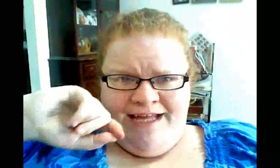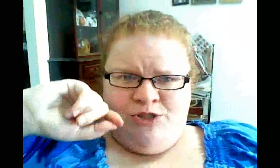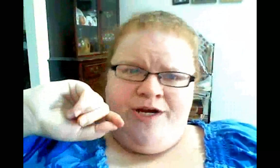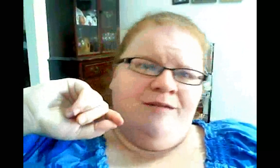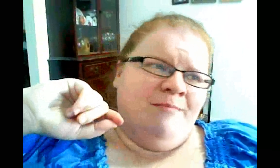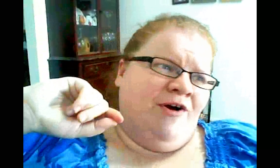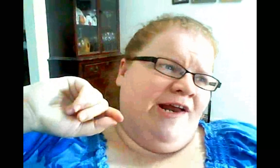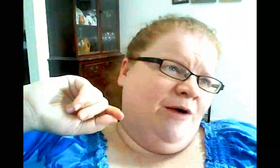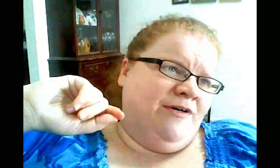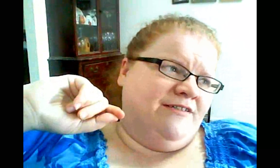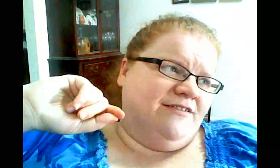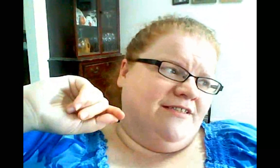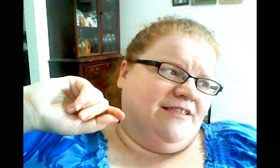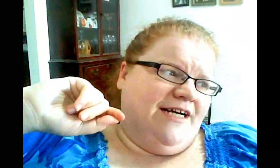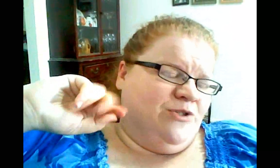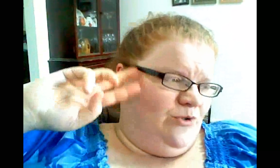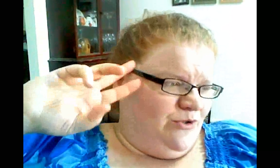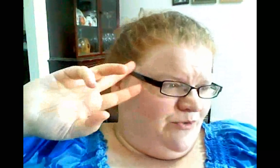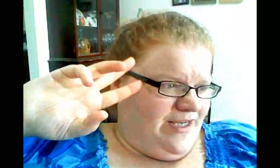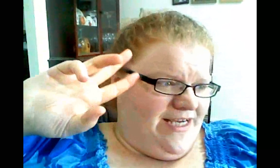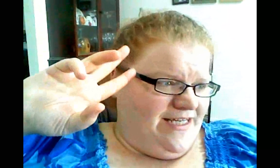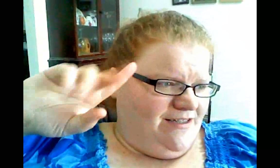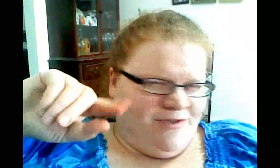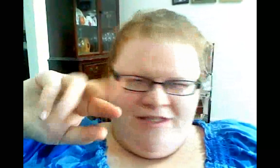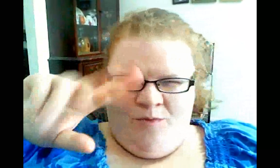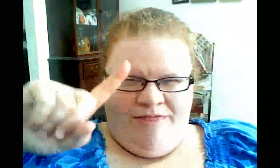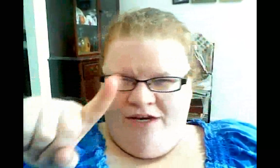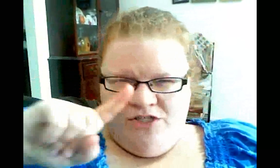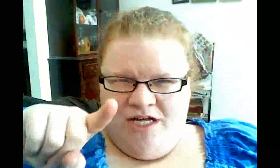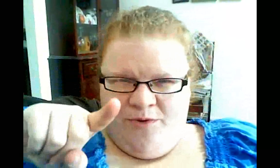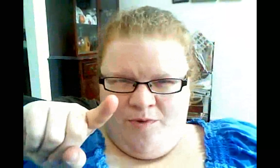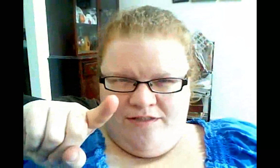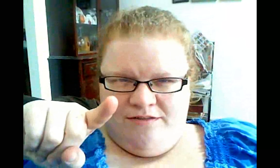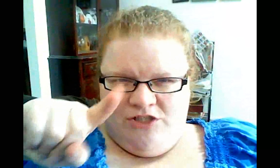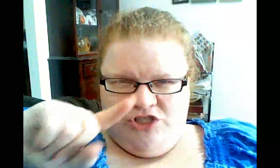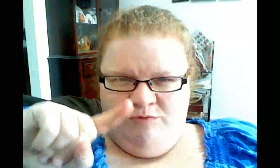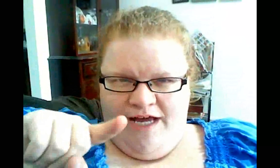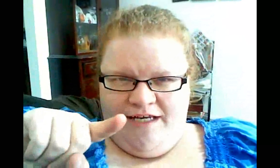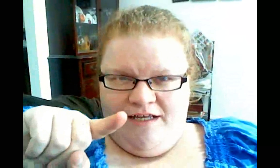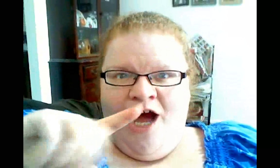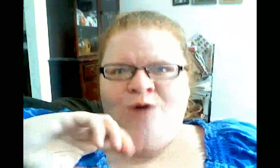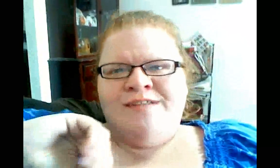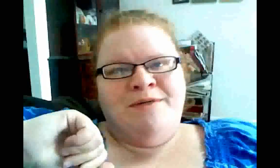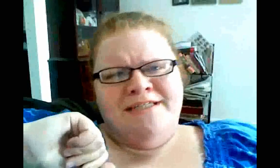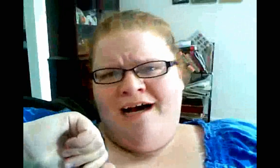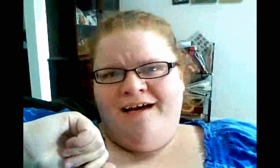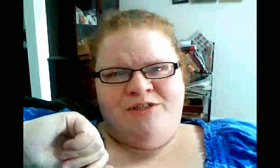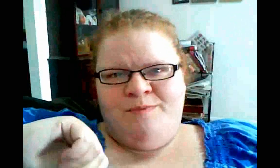Cat's Cradle by Margaret Atwood. I told her to read, there's another one. There's another one that she read. Oh, Summer to Die, which is by